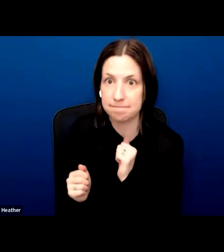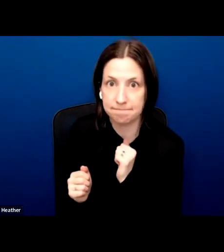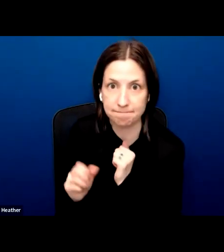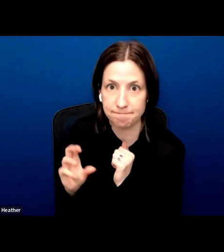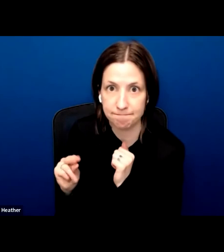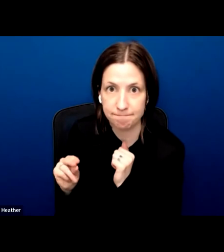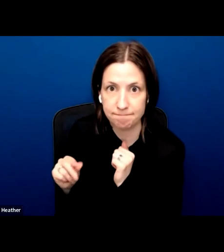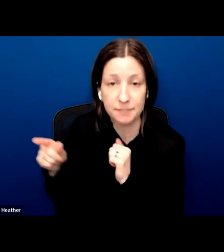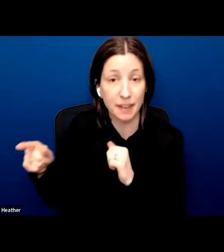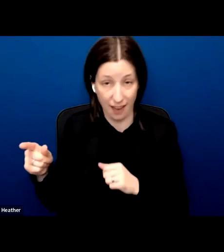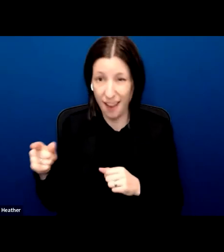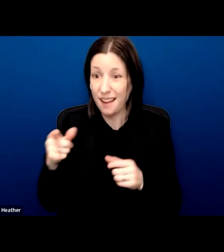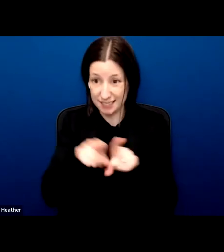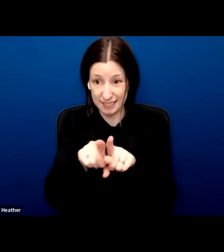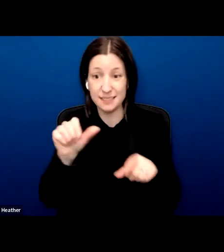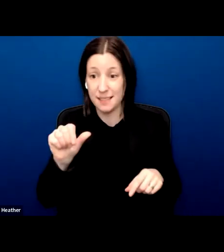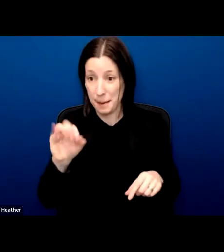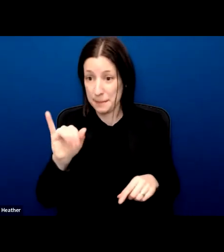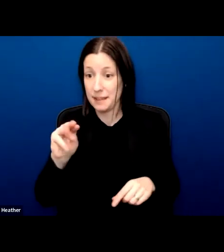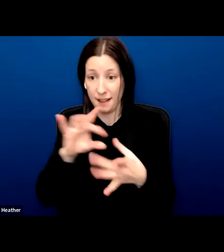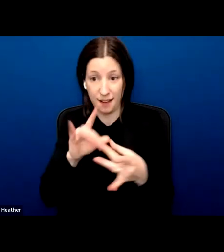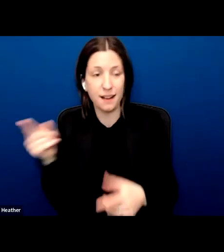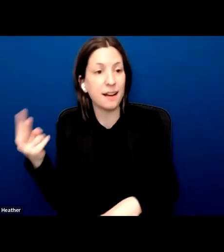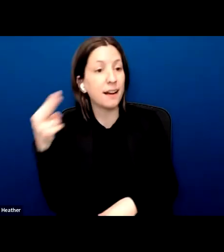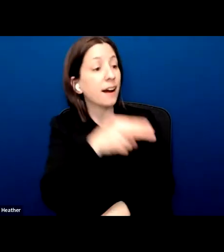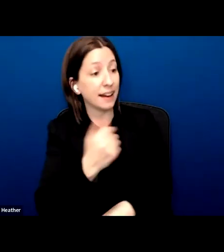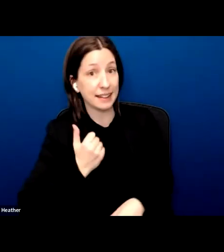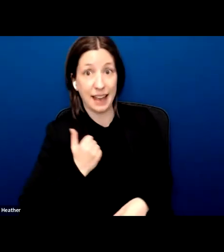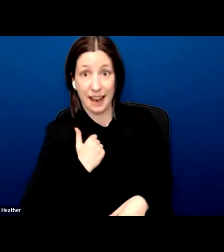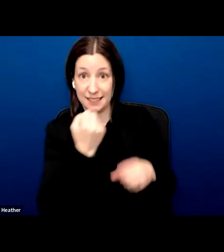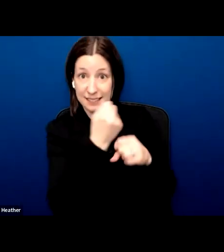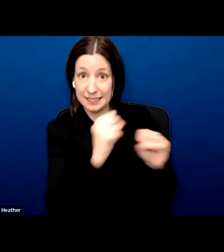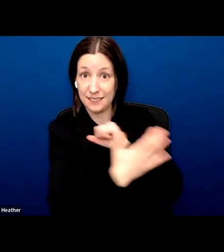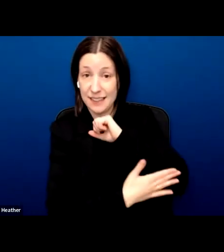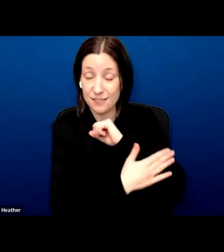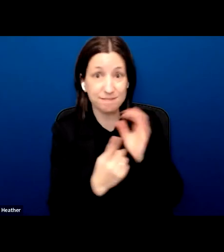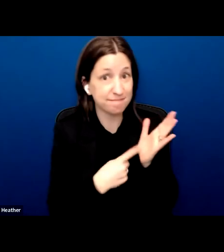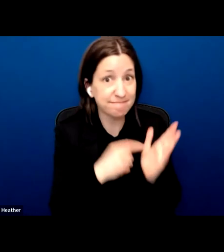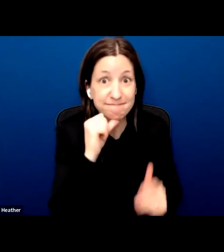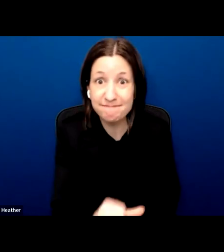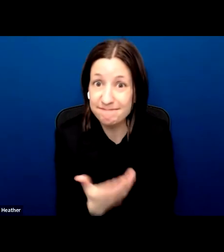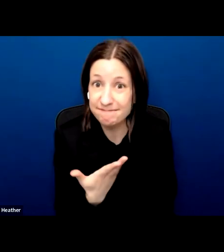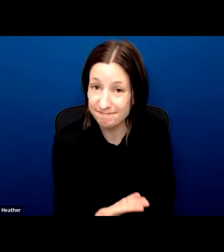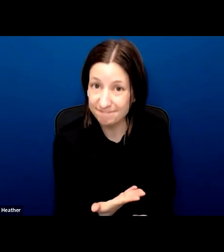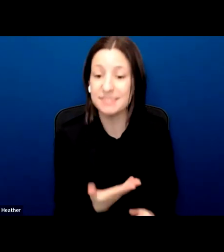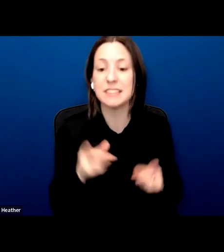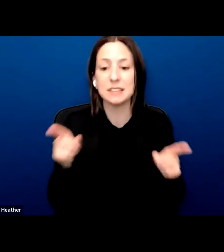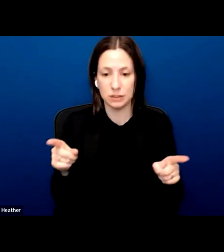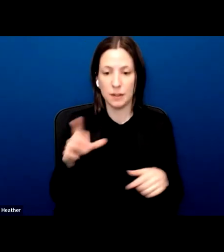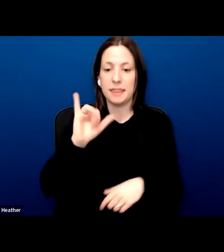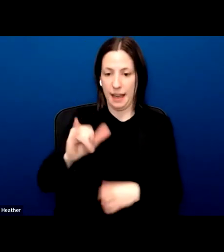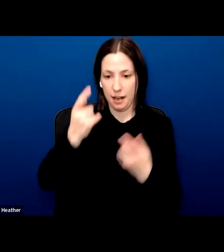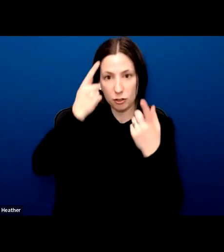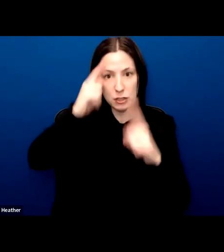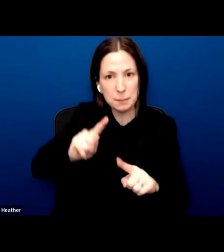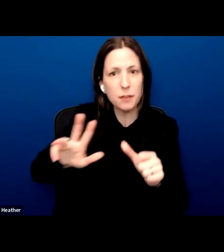we have pursued various levels of the court system to get that Canada safe third country agreement